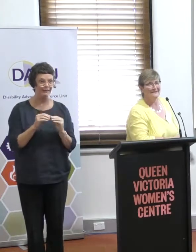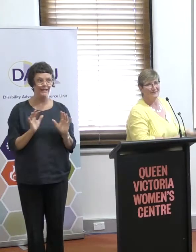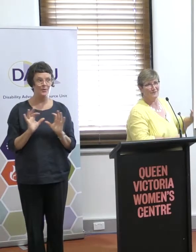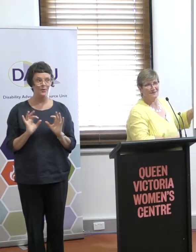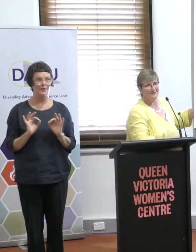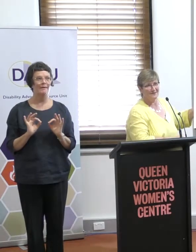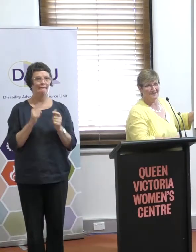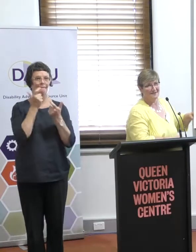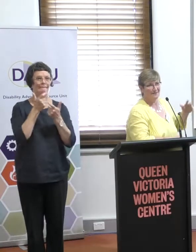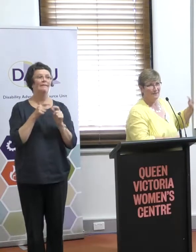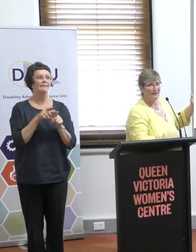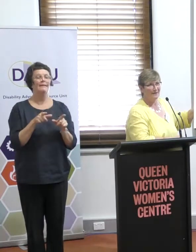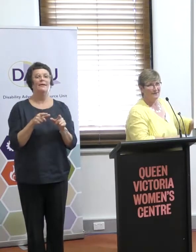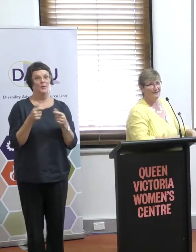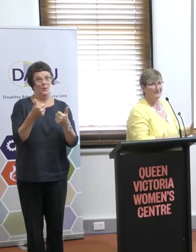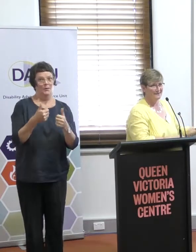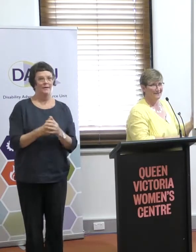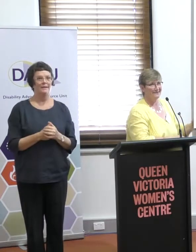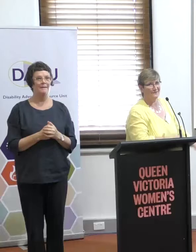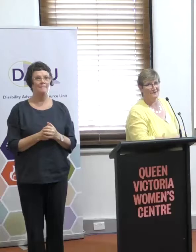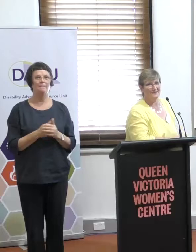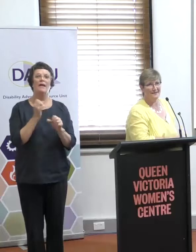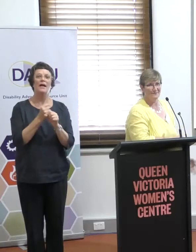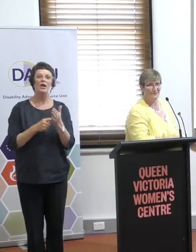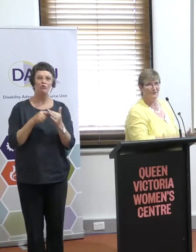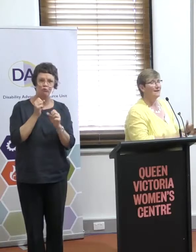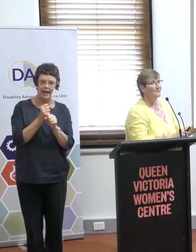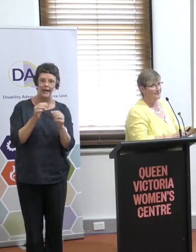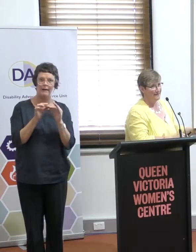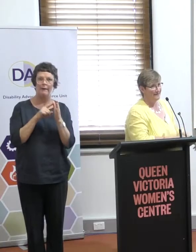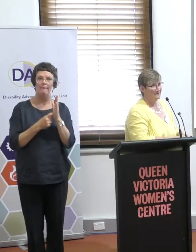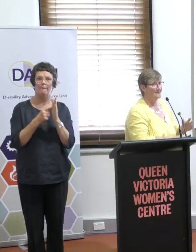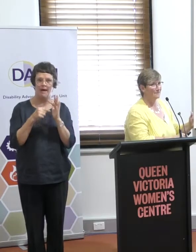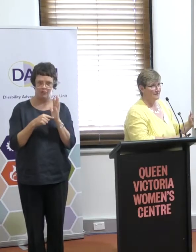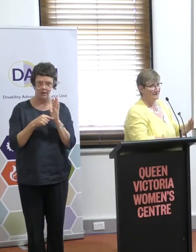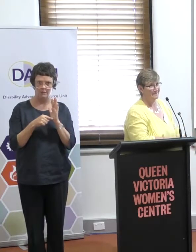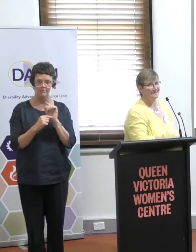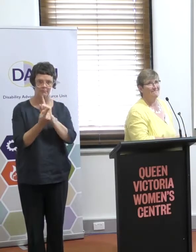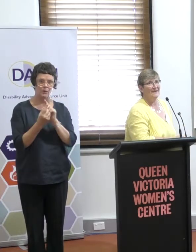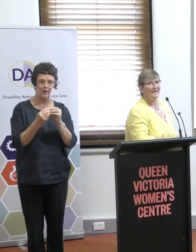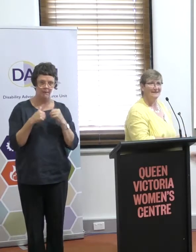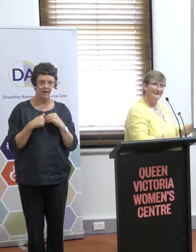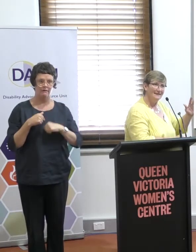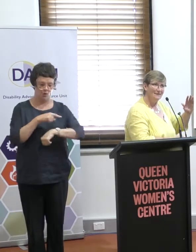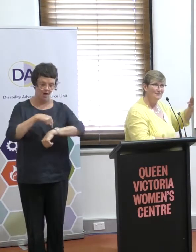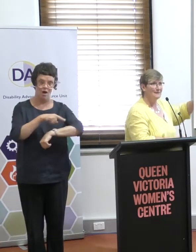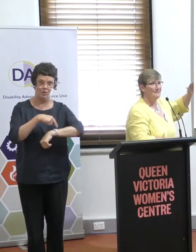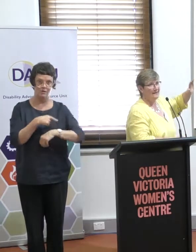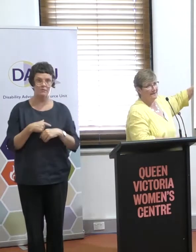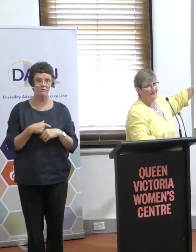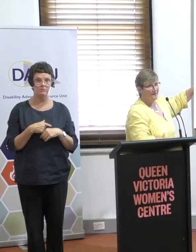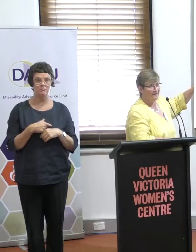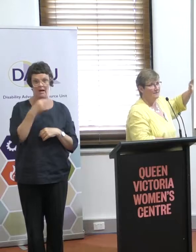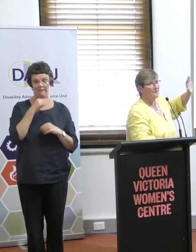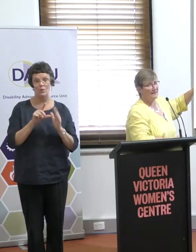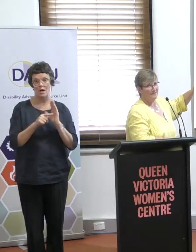When we first started this, Greg Barrett came into the DANA office and sat with me for hours on end, several times. And he could have been